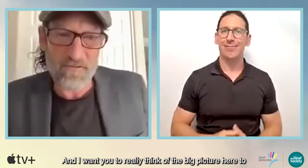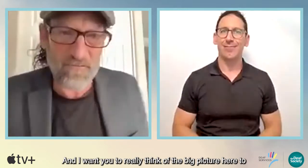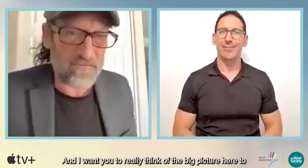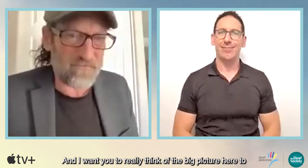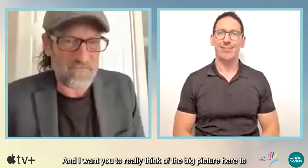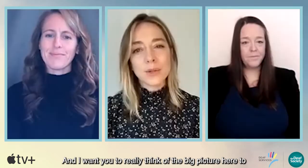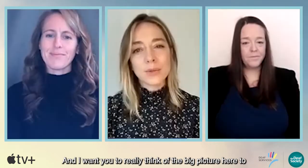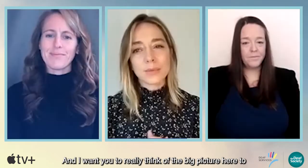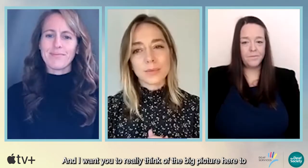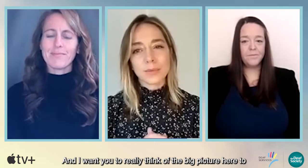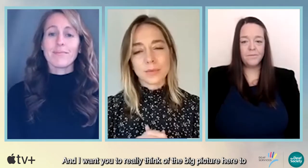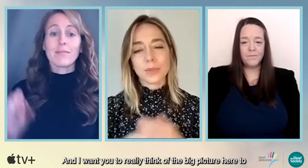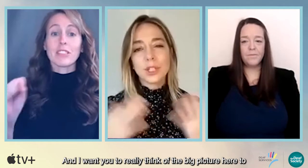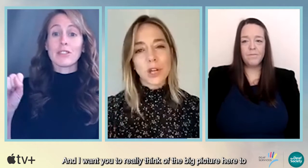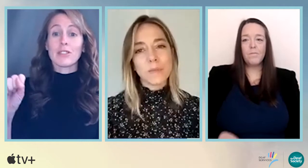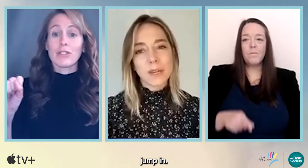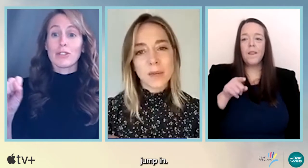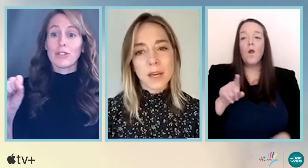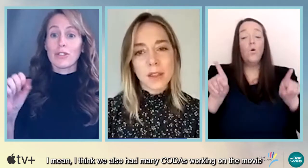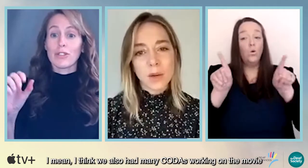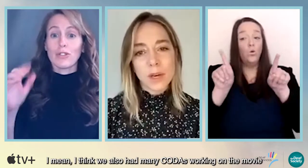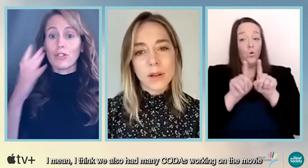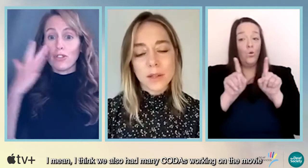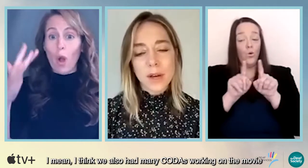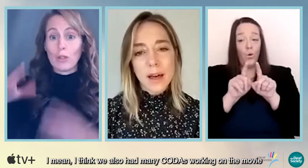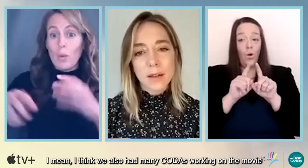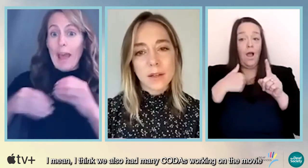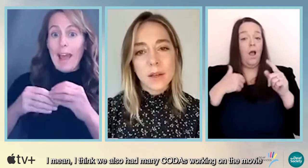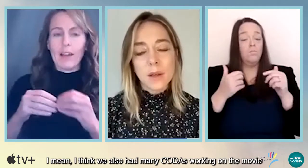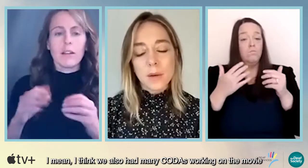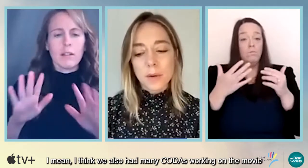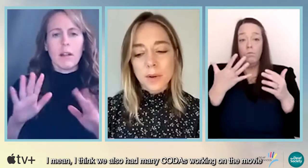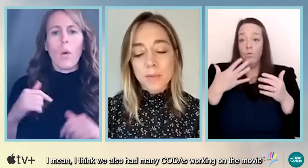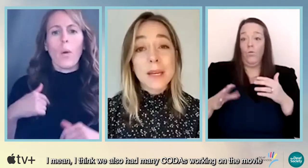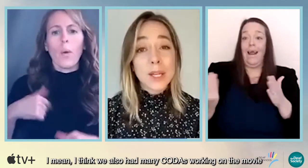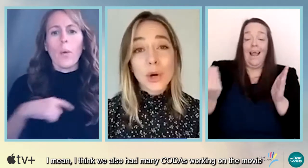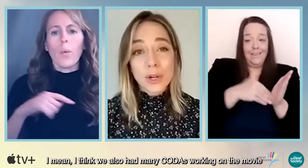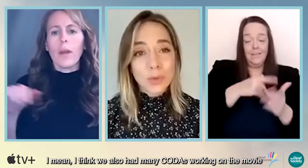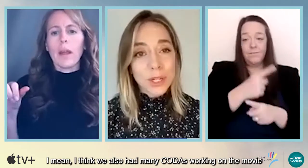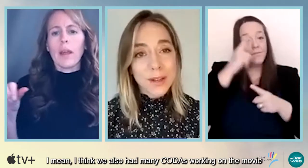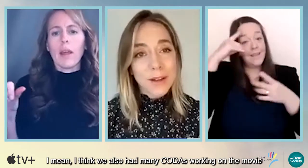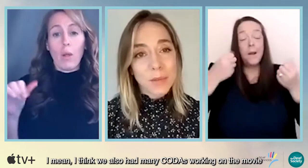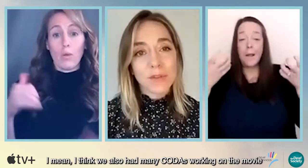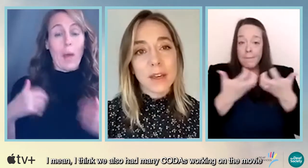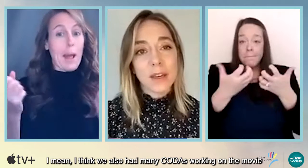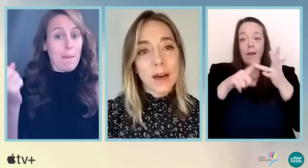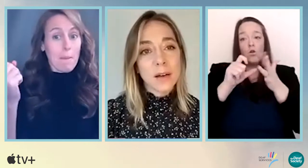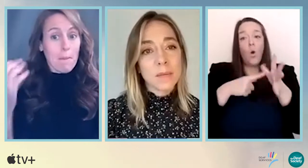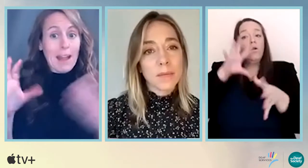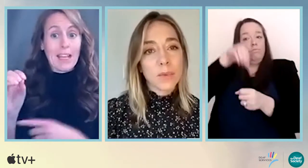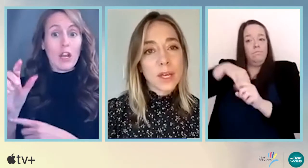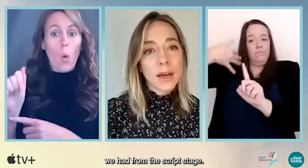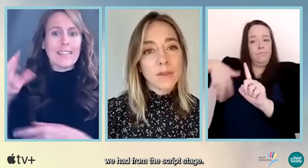I think that's important to keep in mind. To jump in, I mean, I think we also had many codas working on the movie.